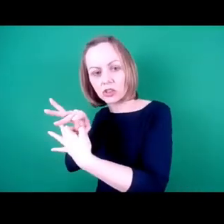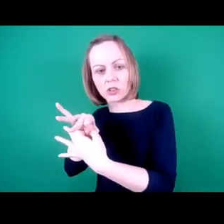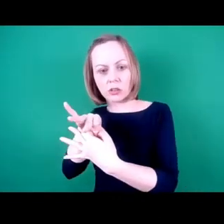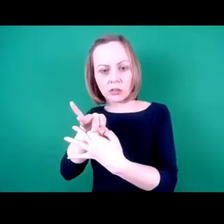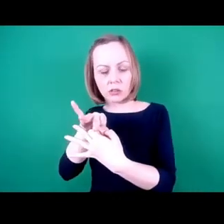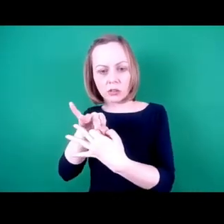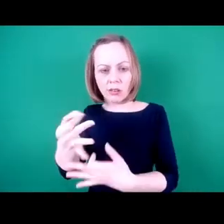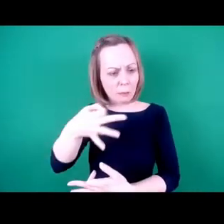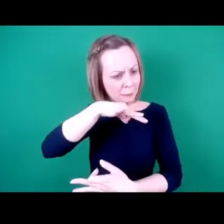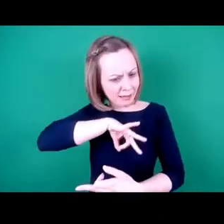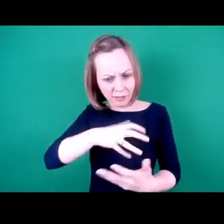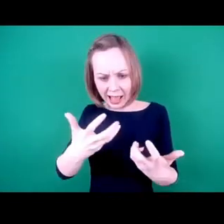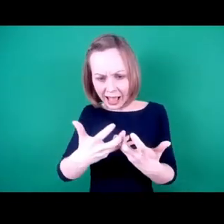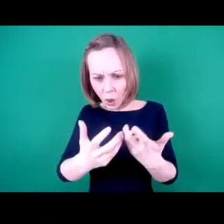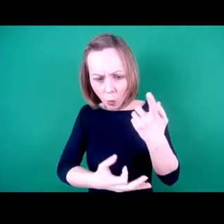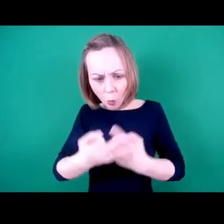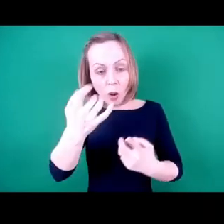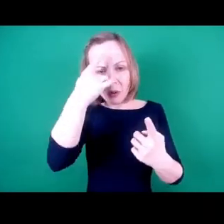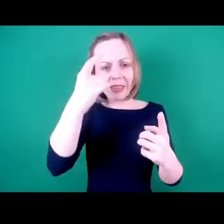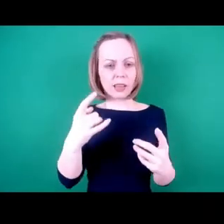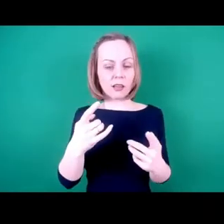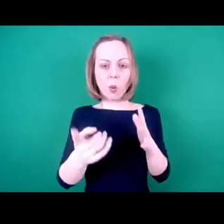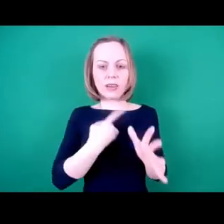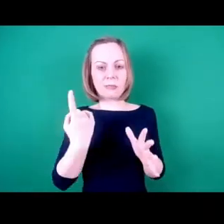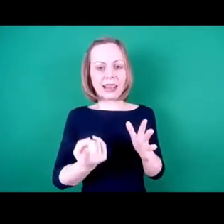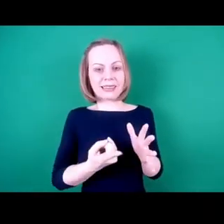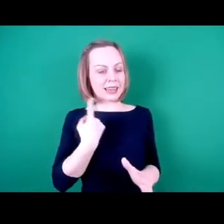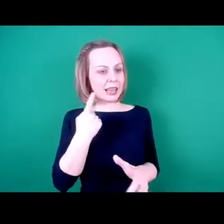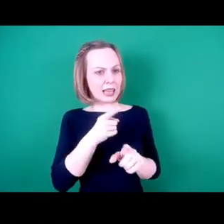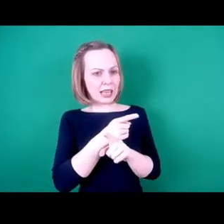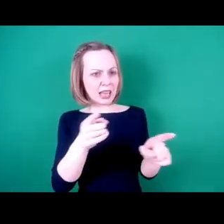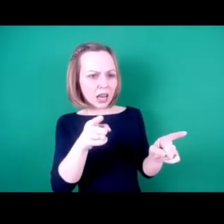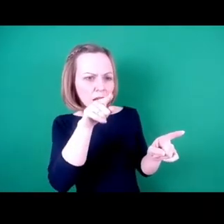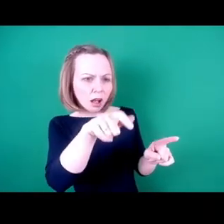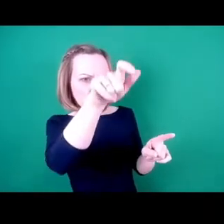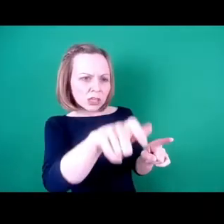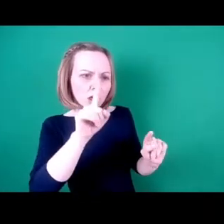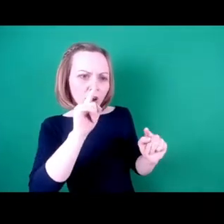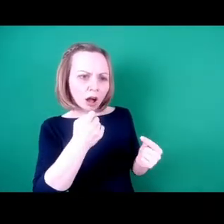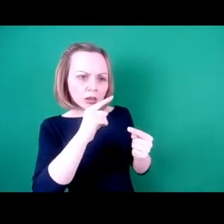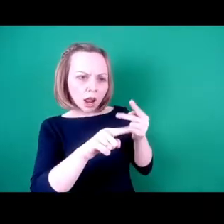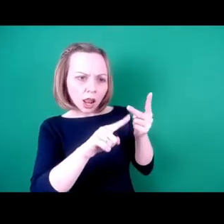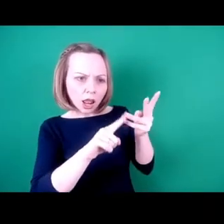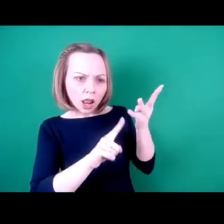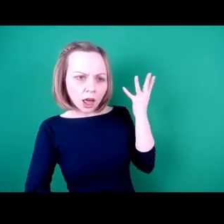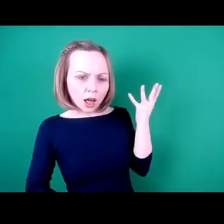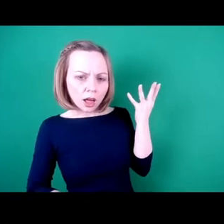automatically looking at what people can't do and focus on what